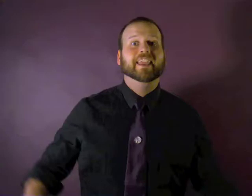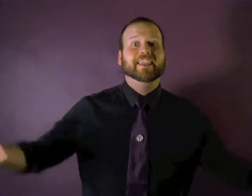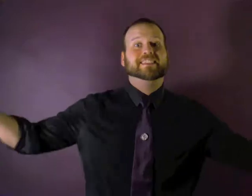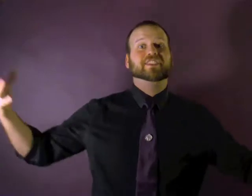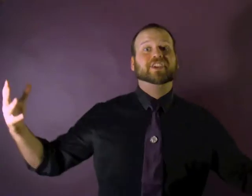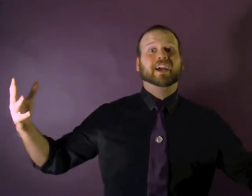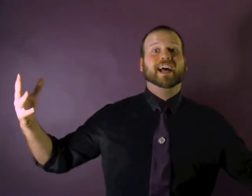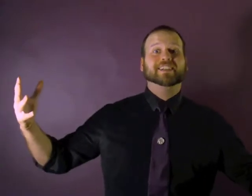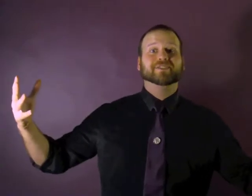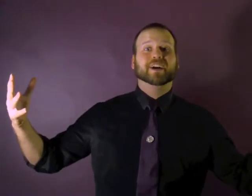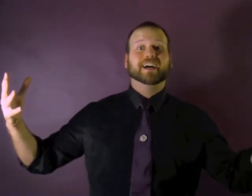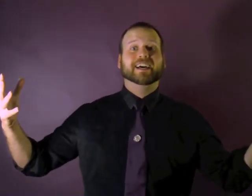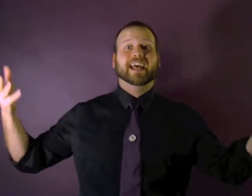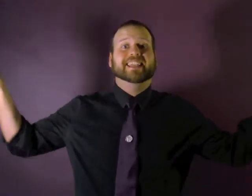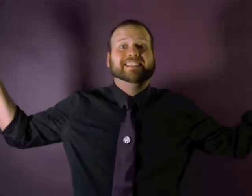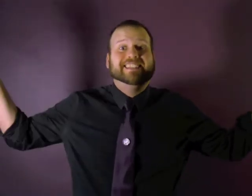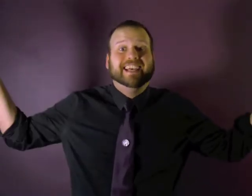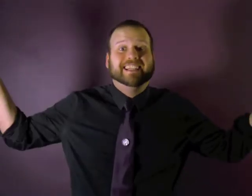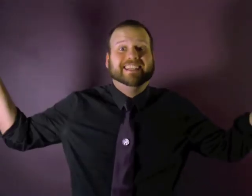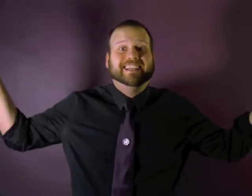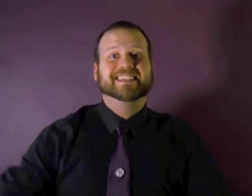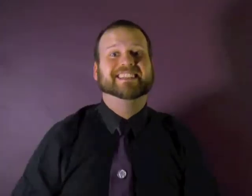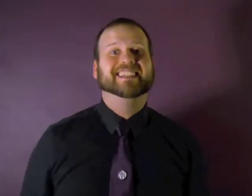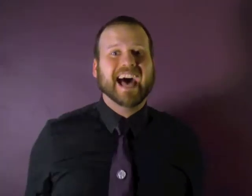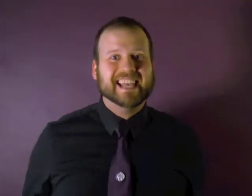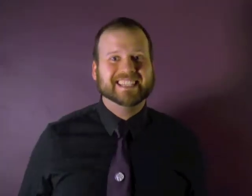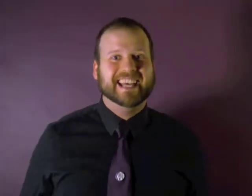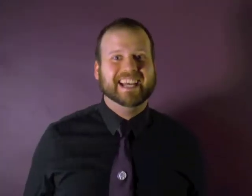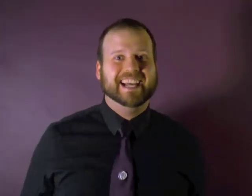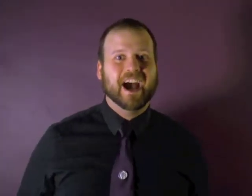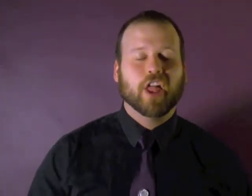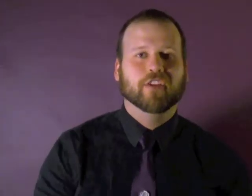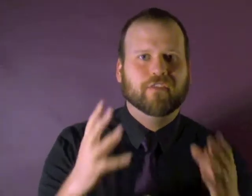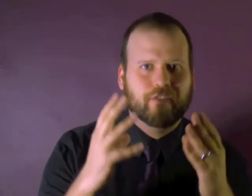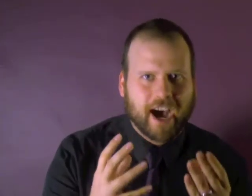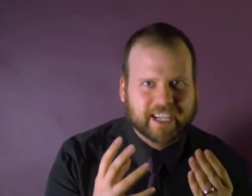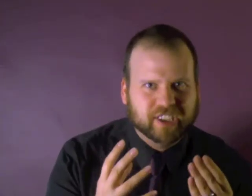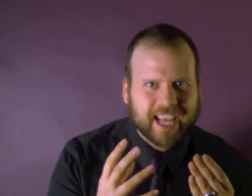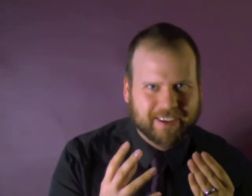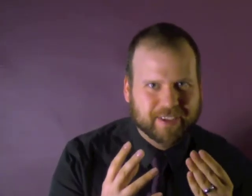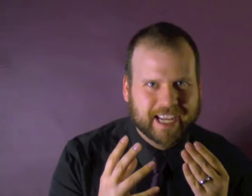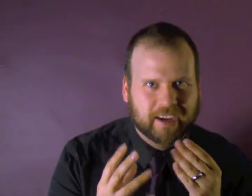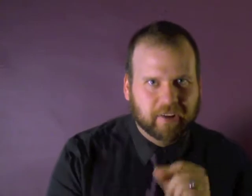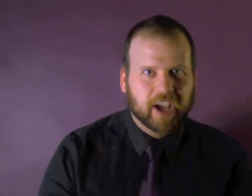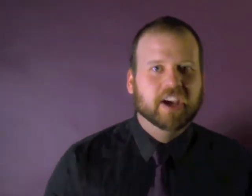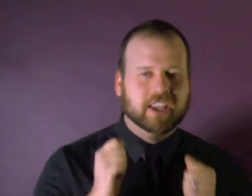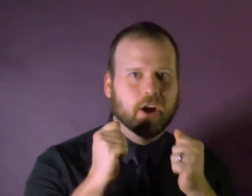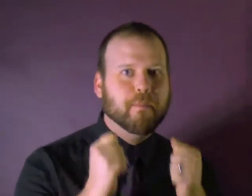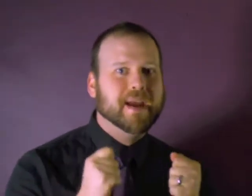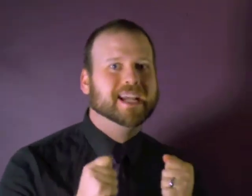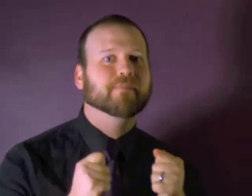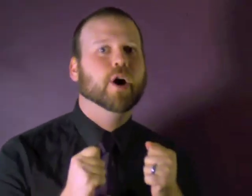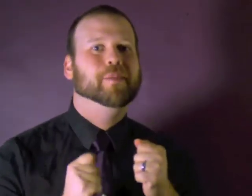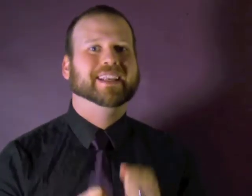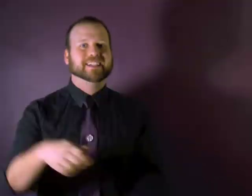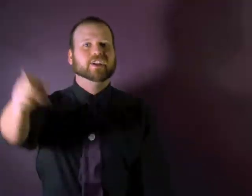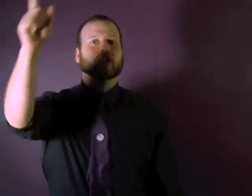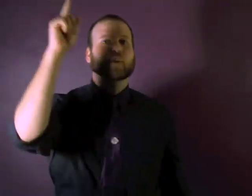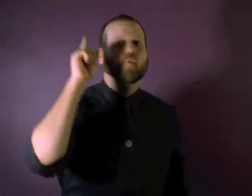This is Jared Amselrod, and this is it. This is the last day, the final countdown, the omega moment, the